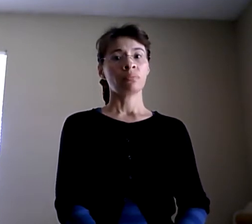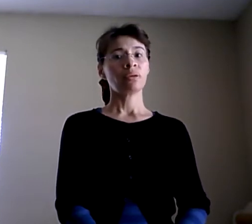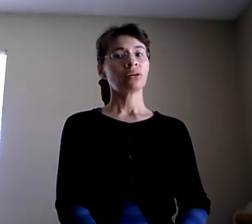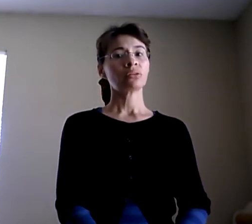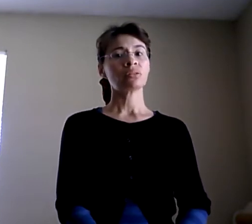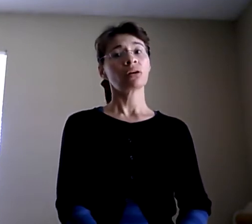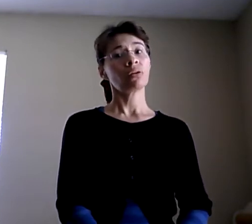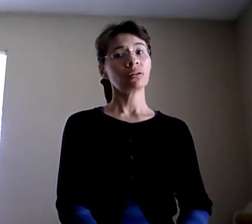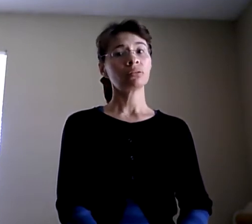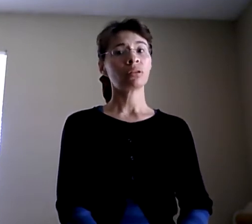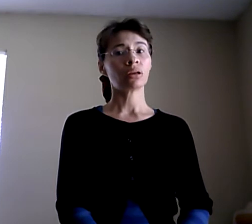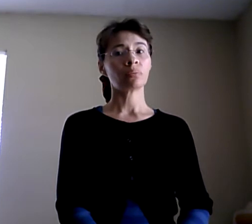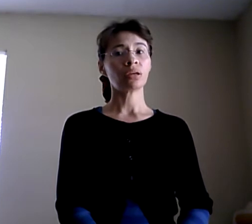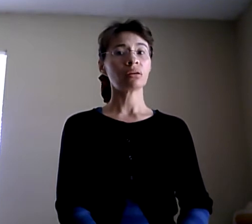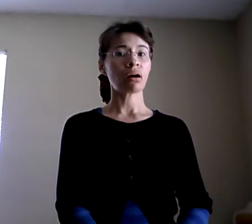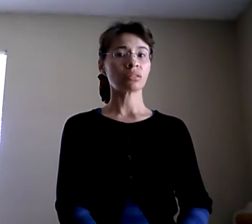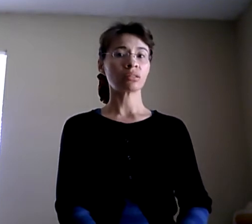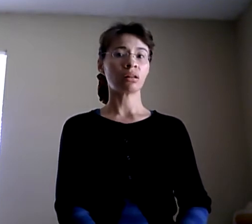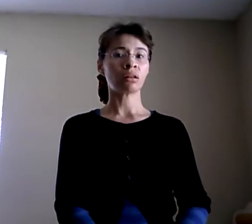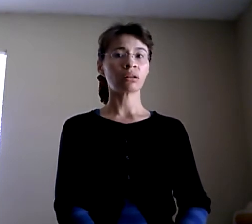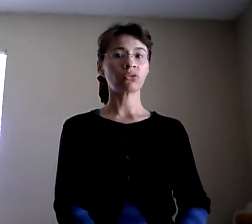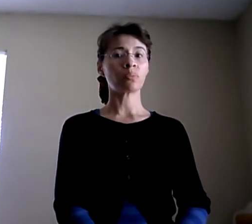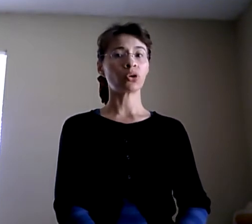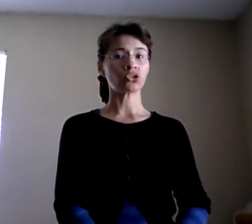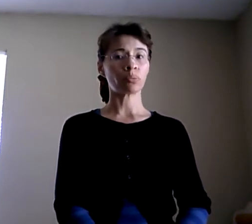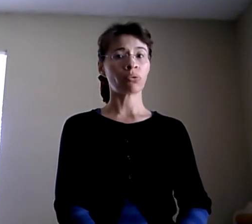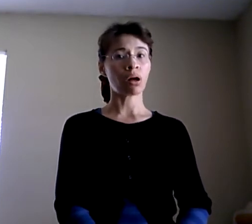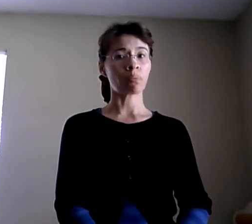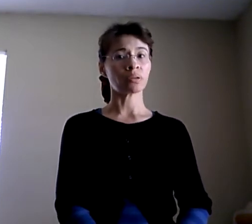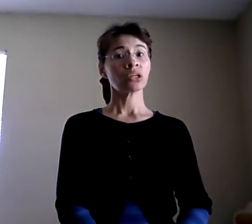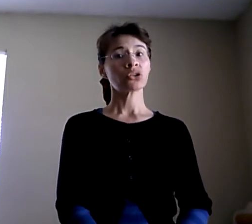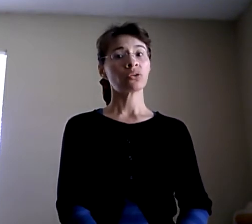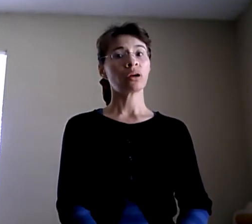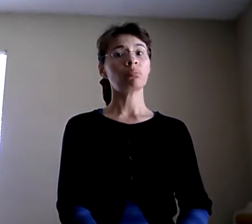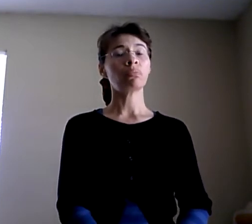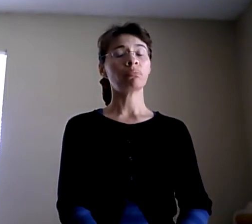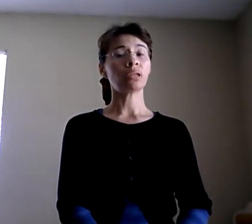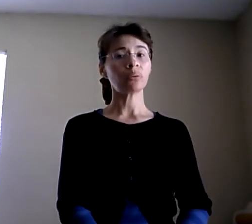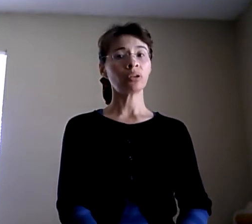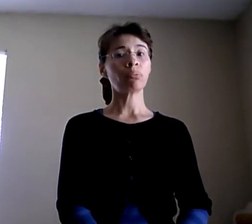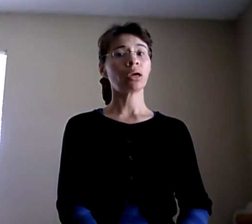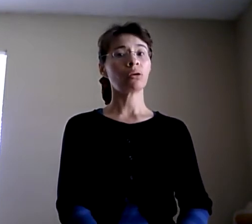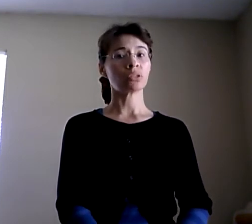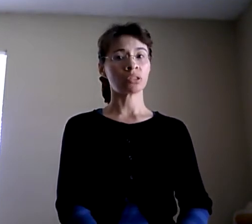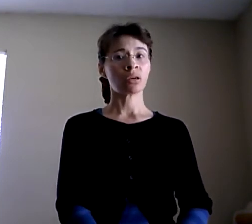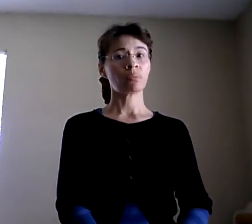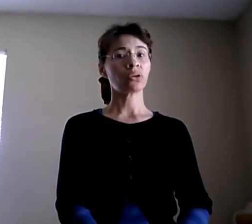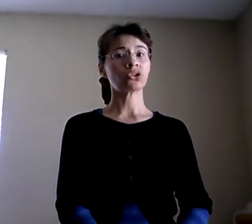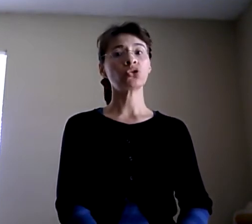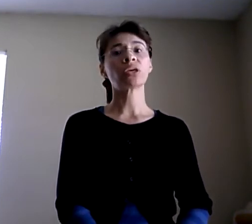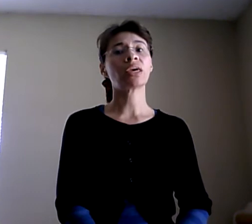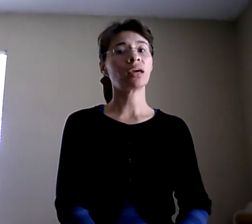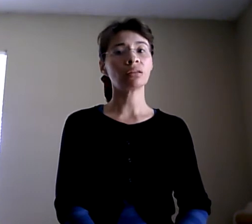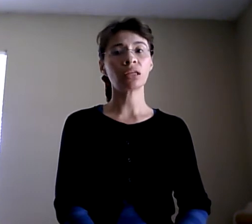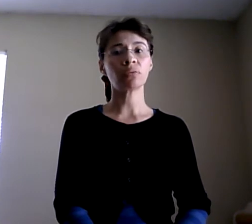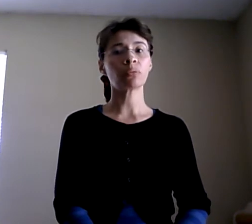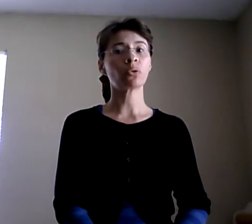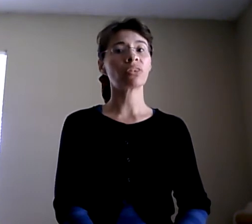Because, according to them, it causes a lot of emotional problems. So they are blaming the parents because you can't give them one